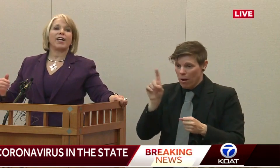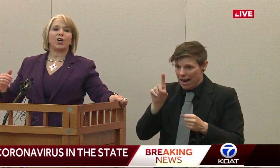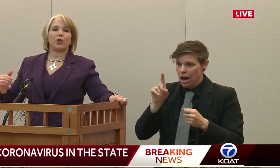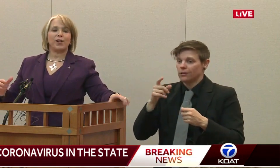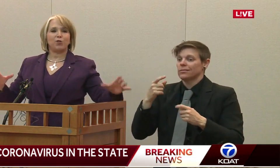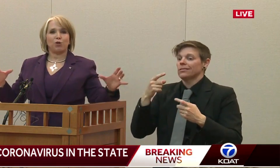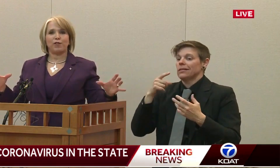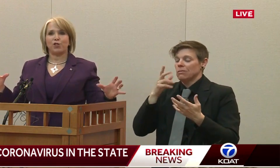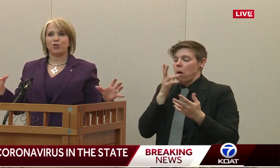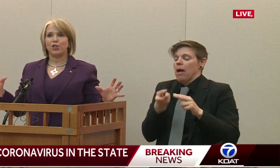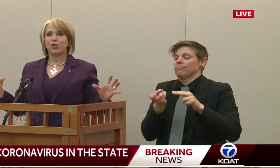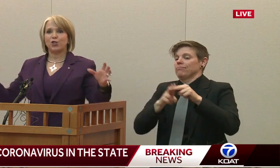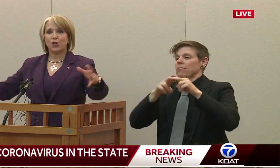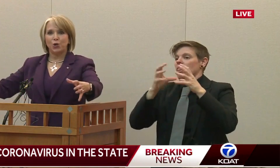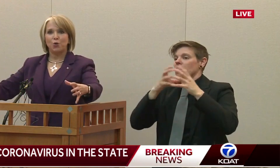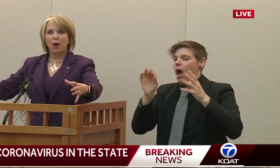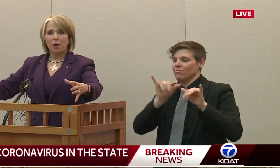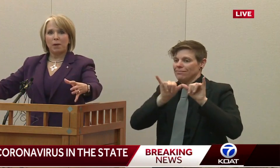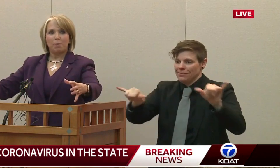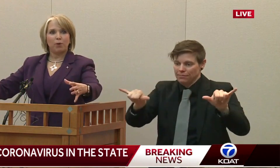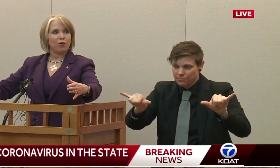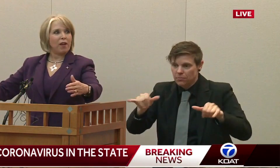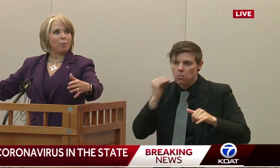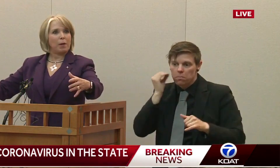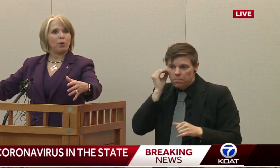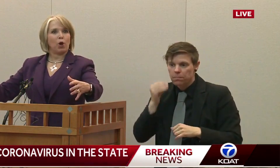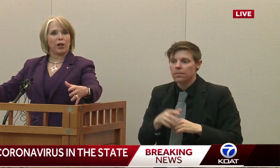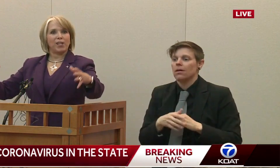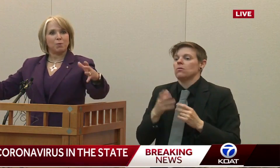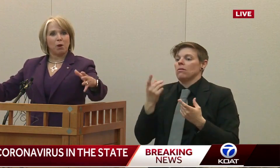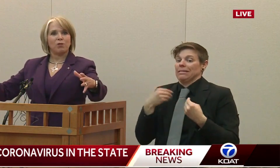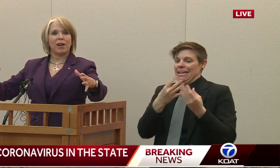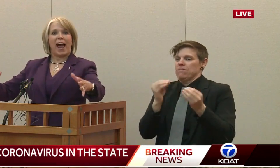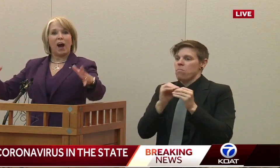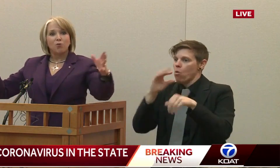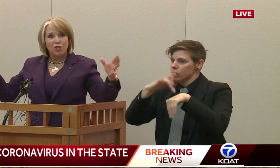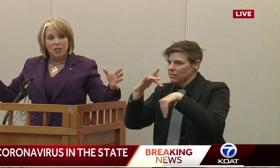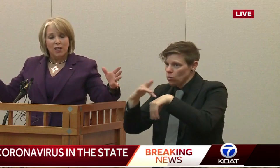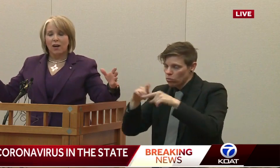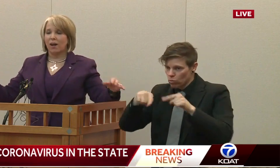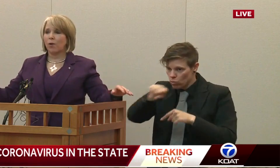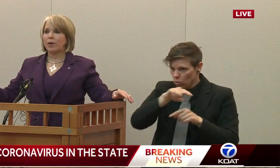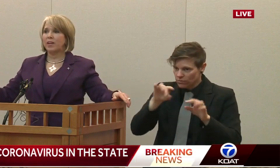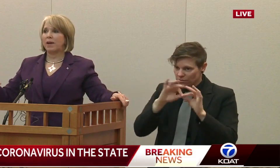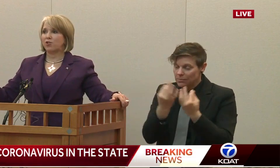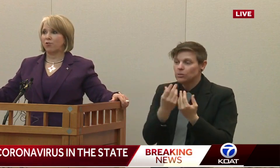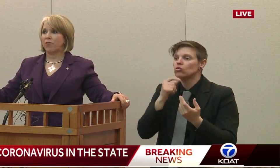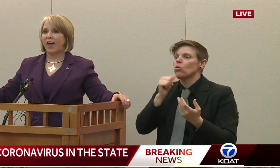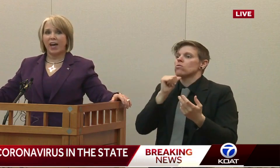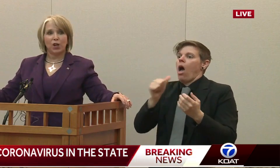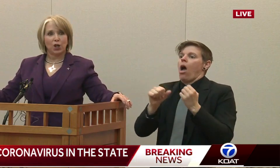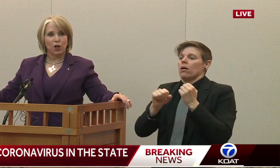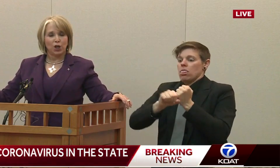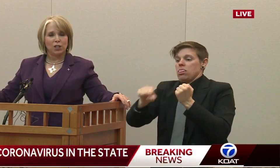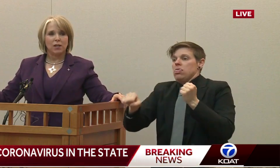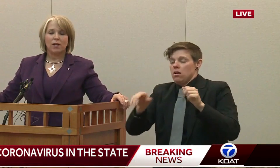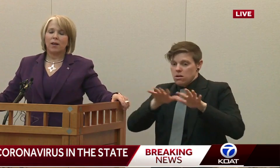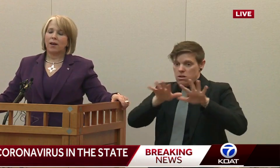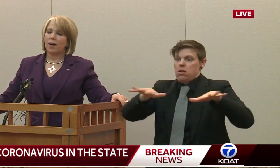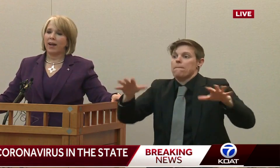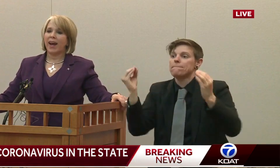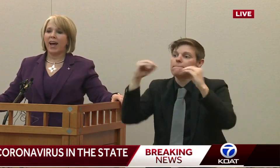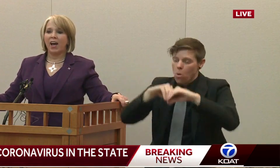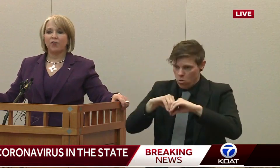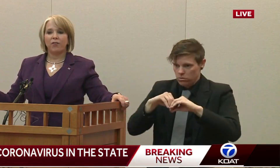increase services to people so that people aren't exposing out. We need to make sure that that occurs,